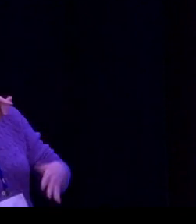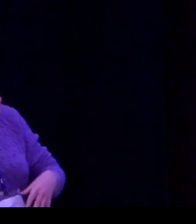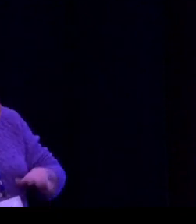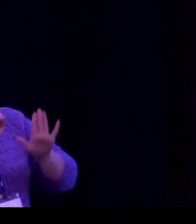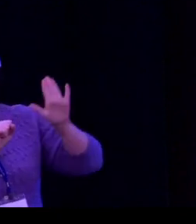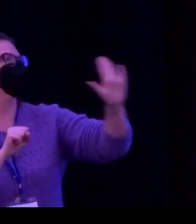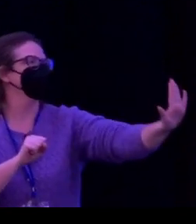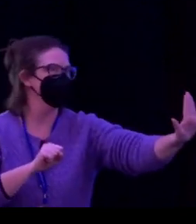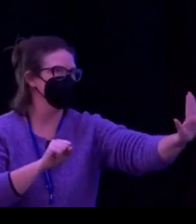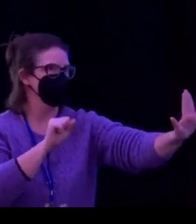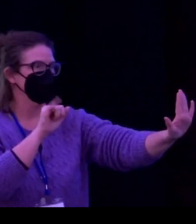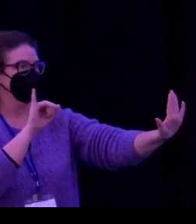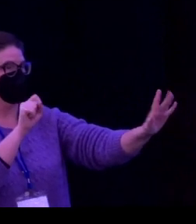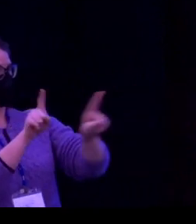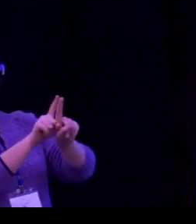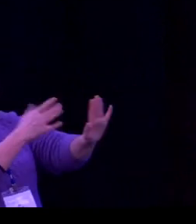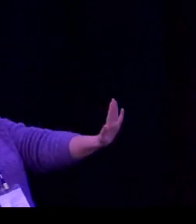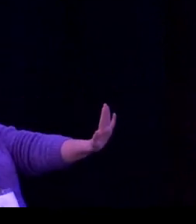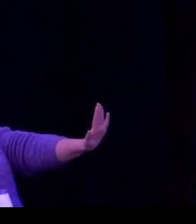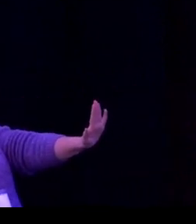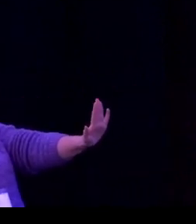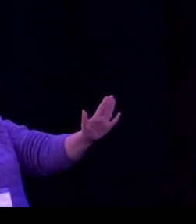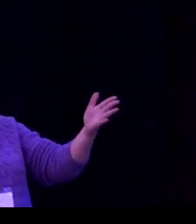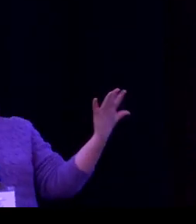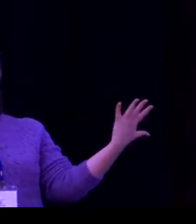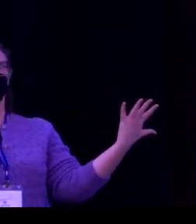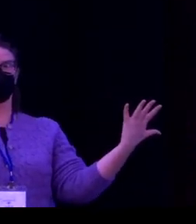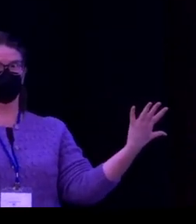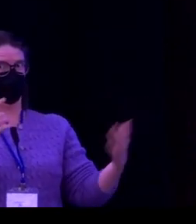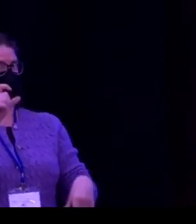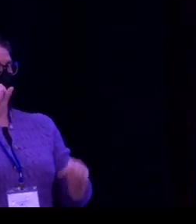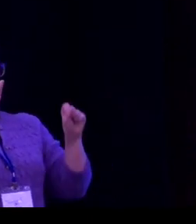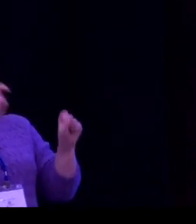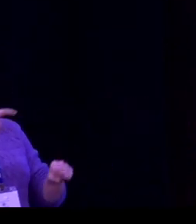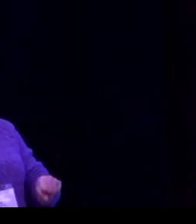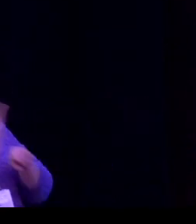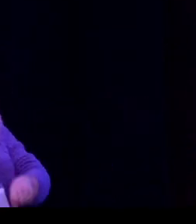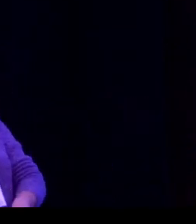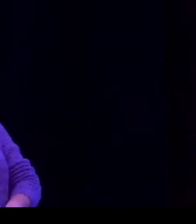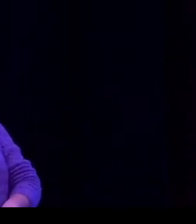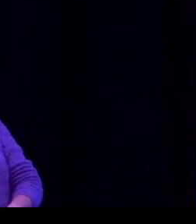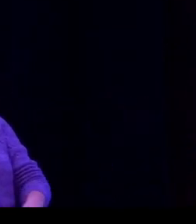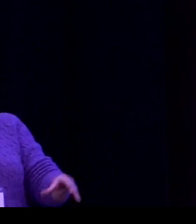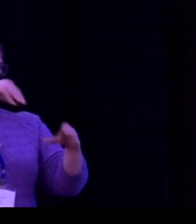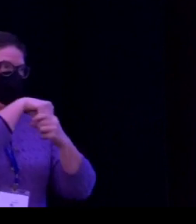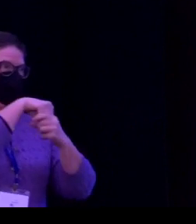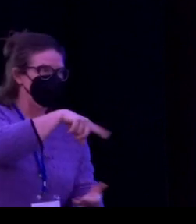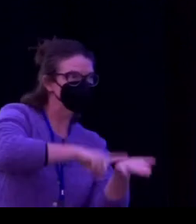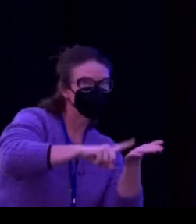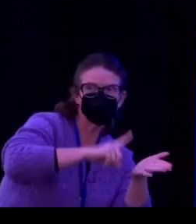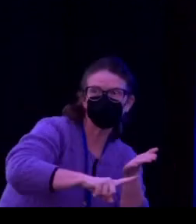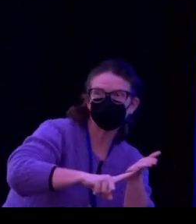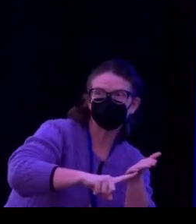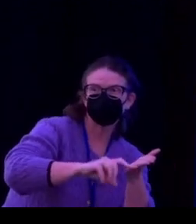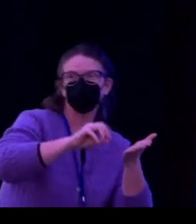documentation or data collection or analysis. And when I put it forward, am I putting it forward as though it's mine? Could